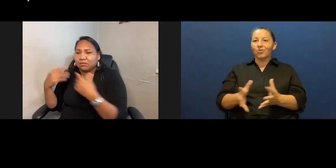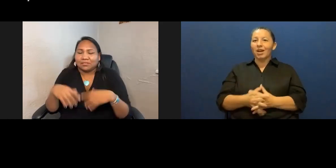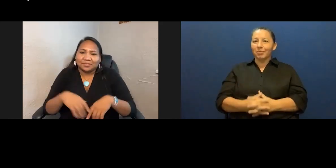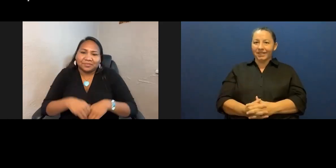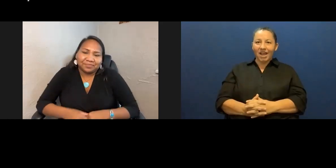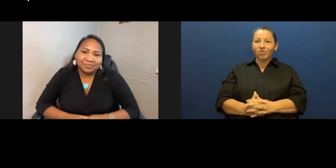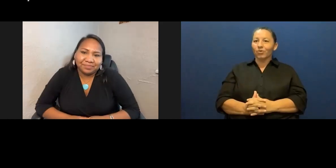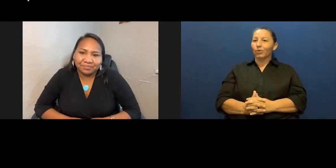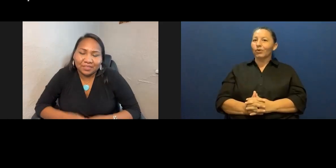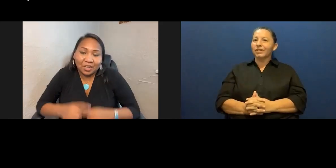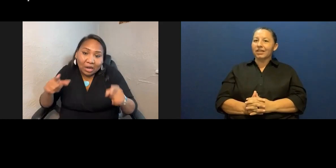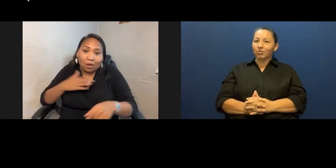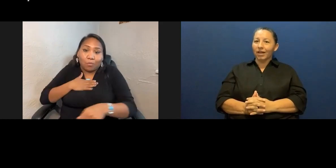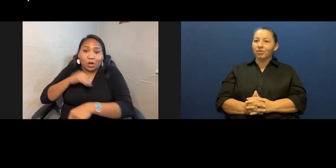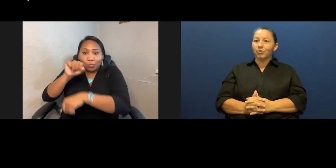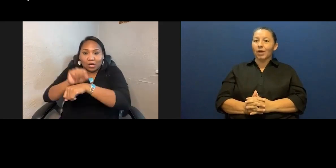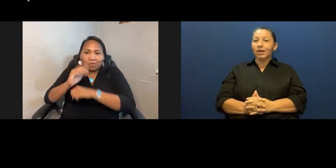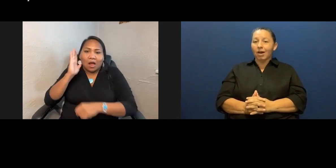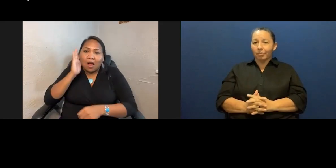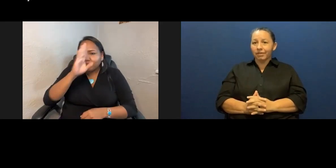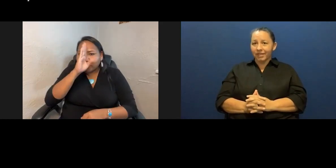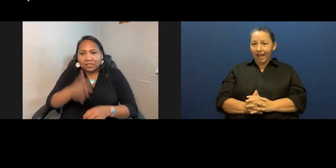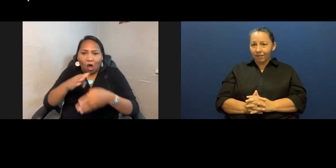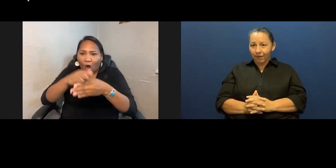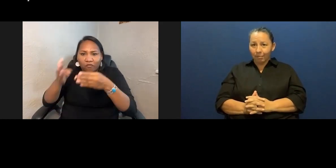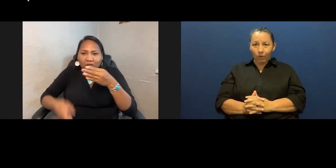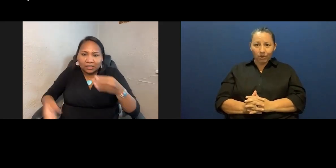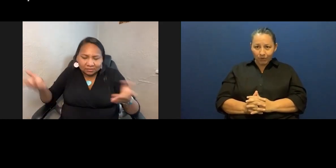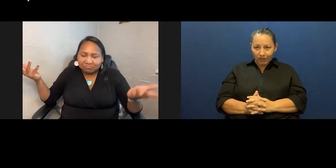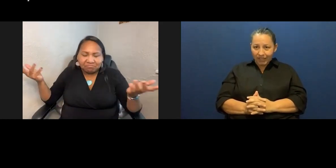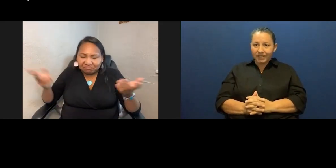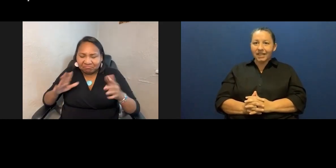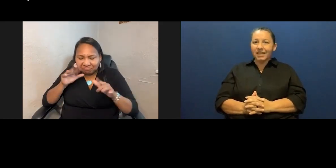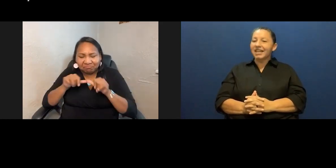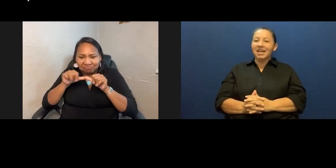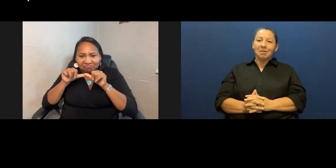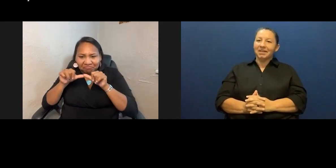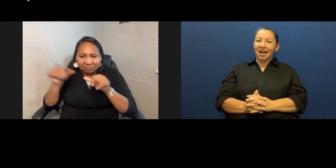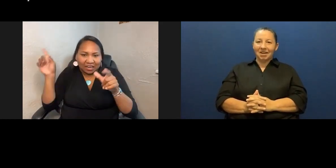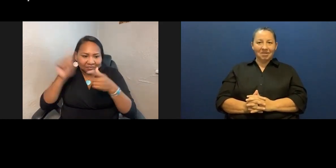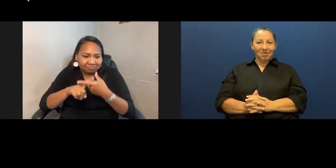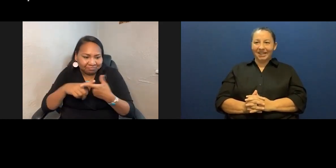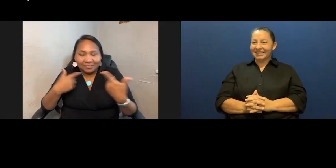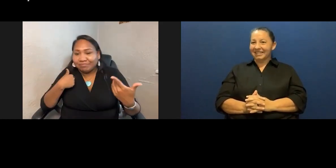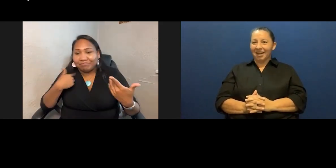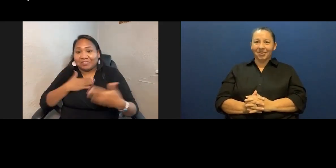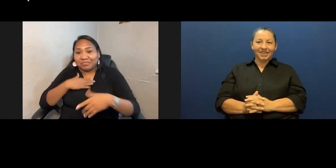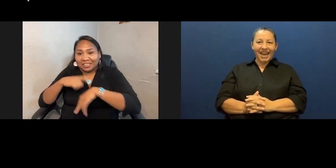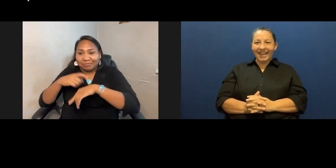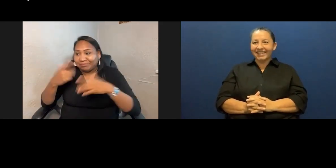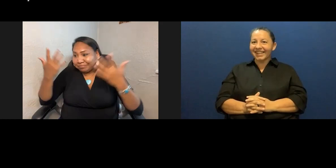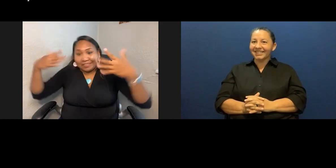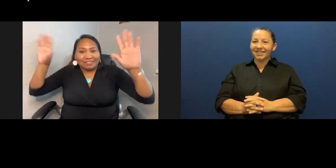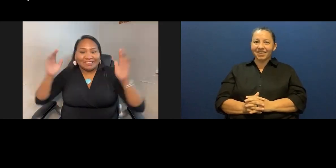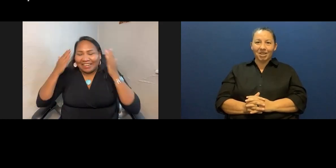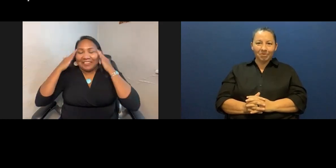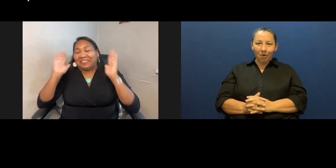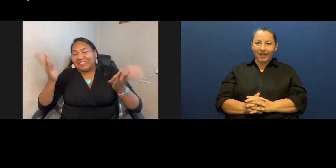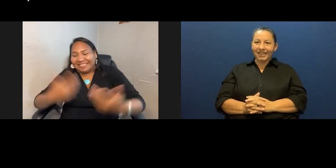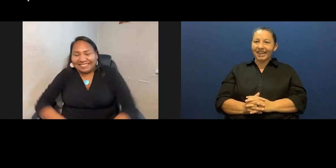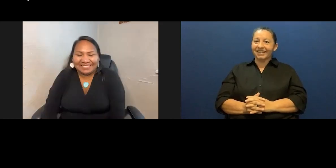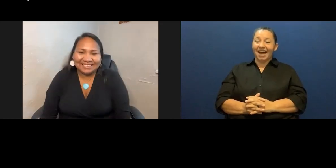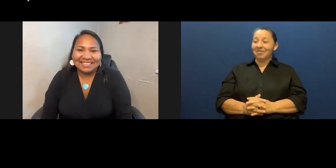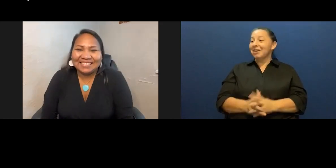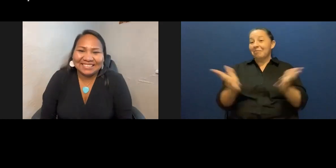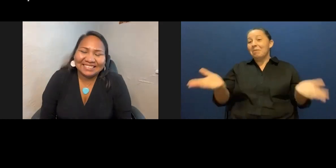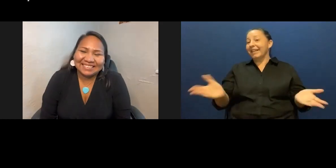and try to present that to the world and try to uplift and edify both communities. But I know that's not going to end. That's going to keep